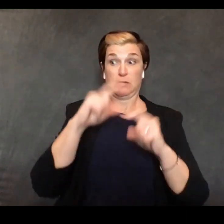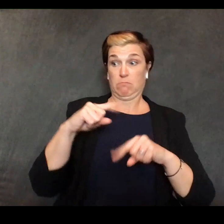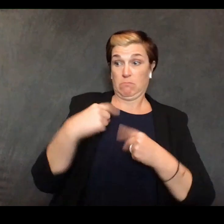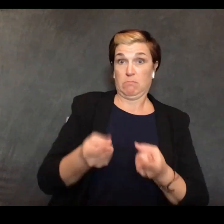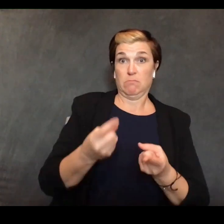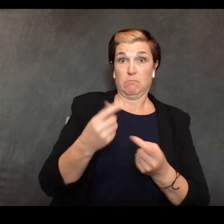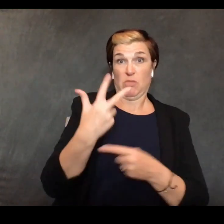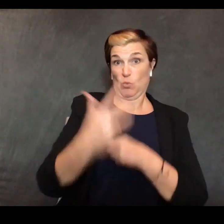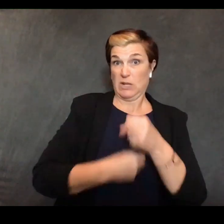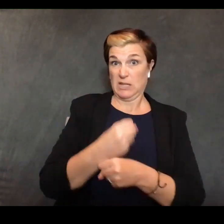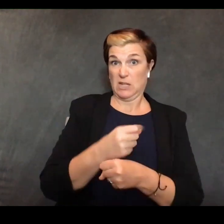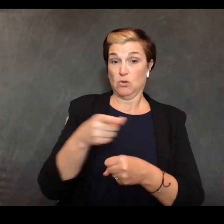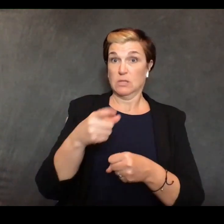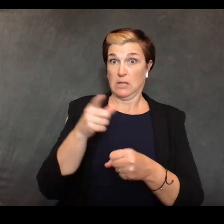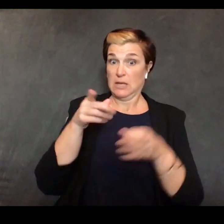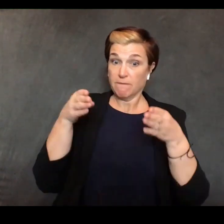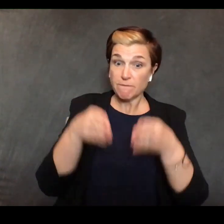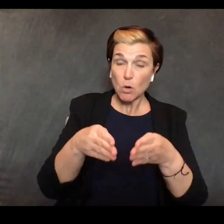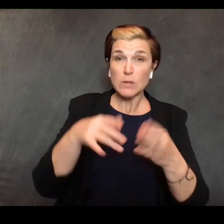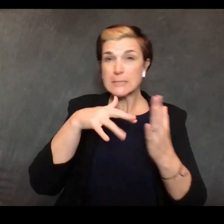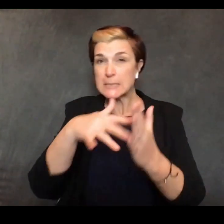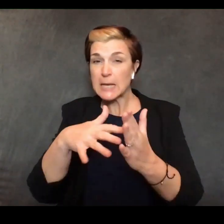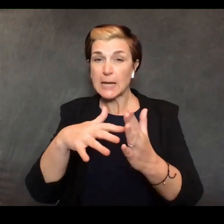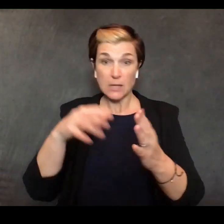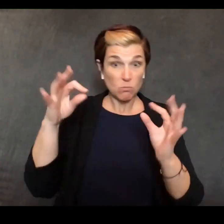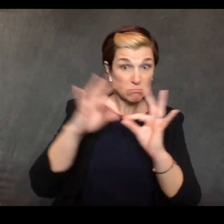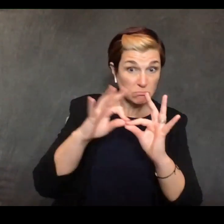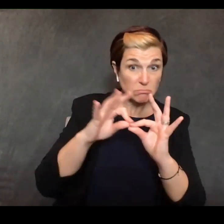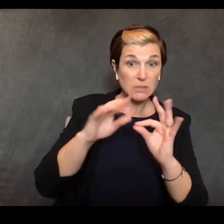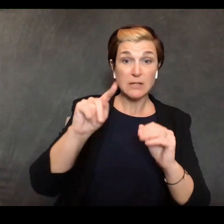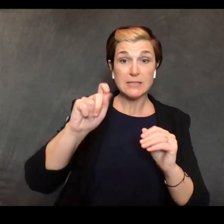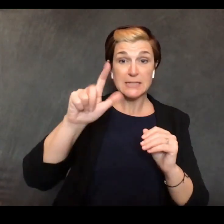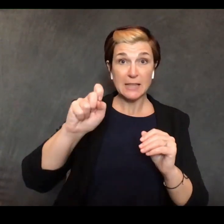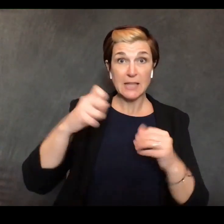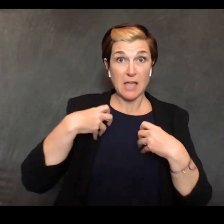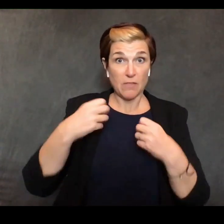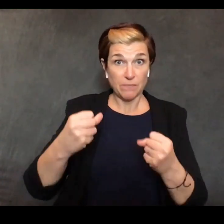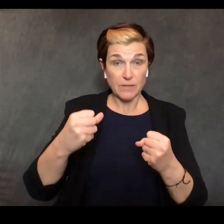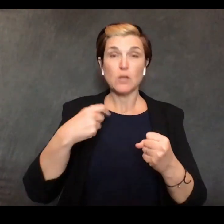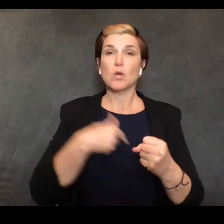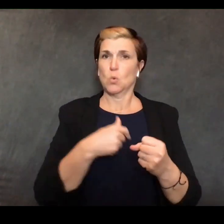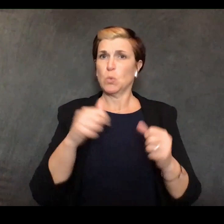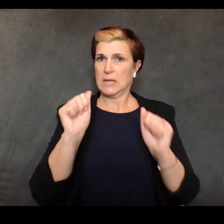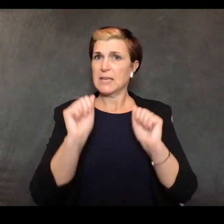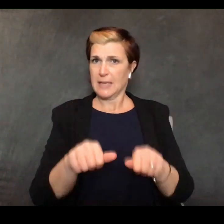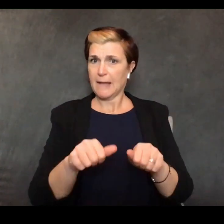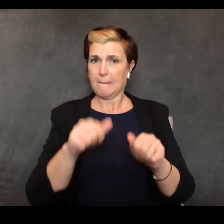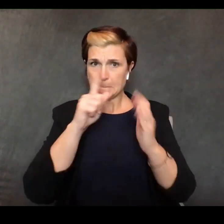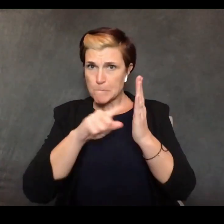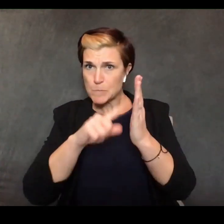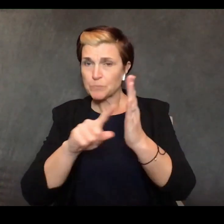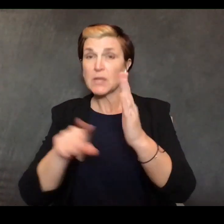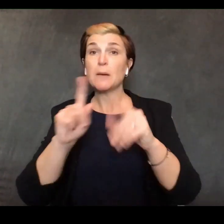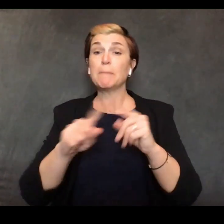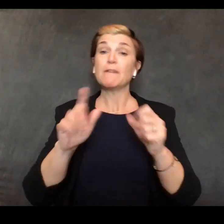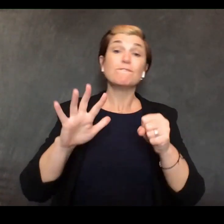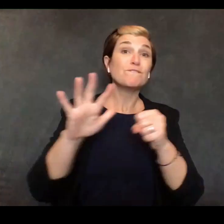and while we have allowed for virtual check-ins full telehealth benefits have been restricted to those living in rural areas